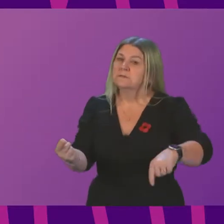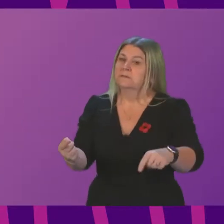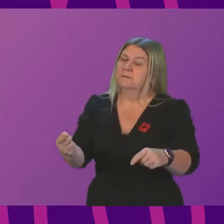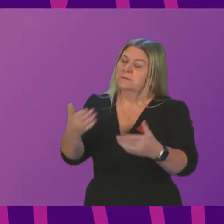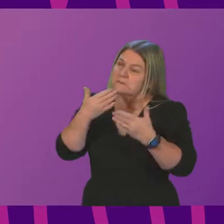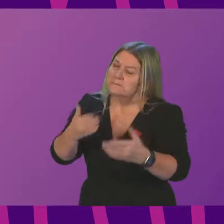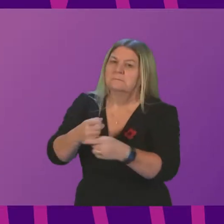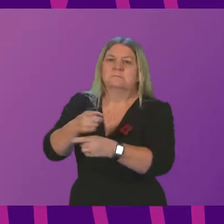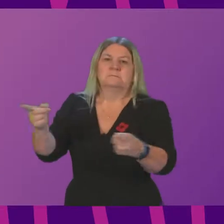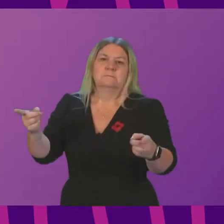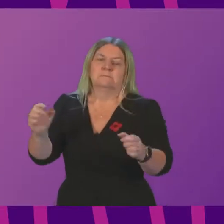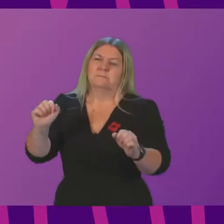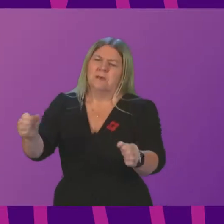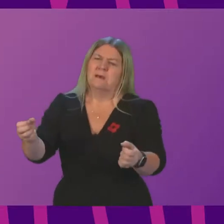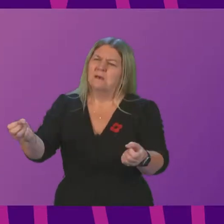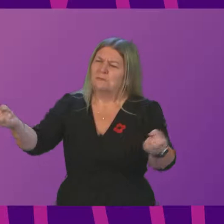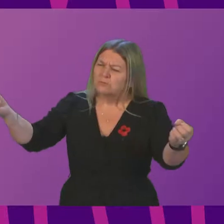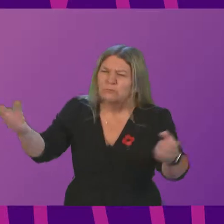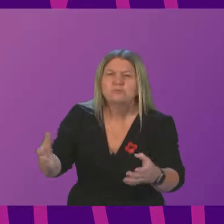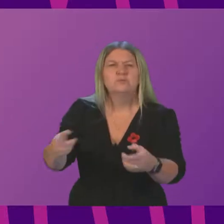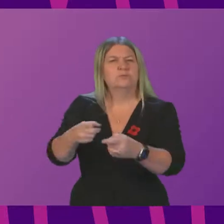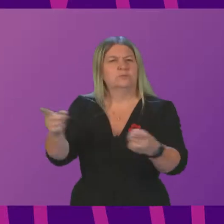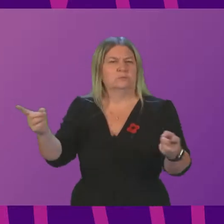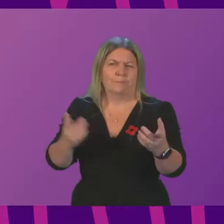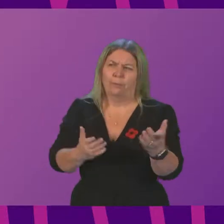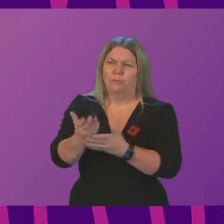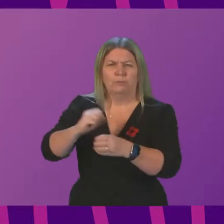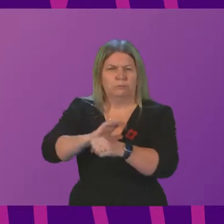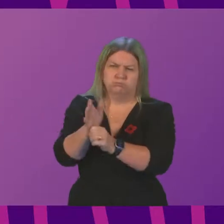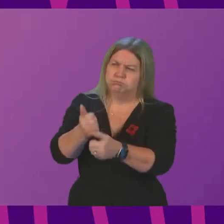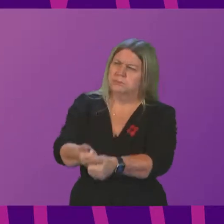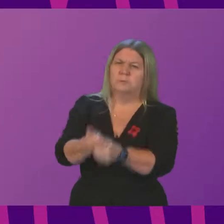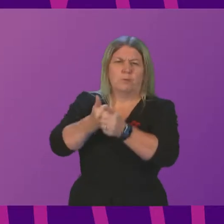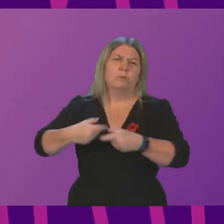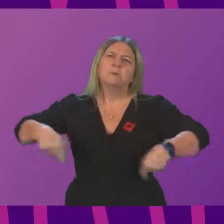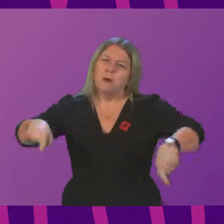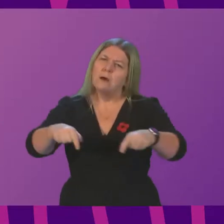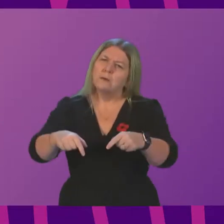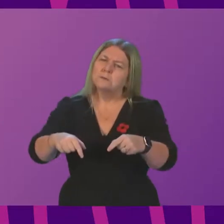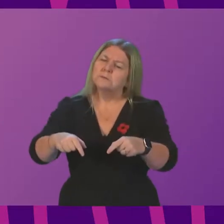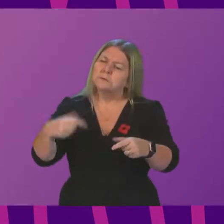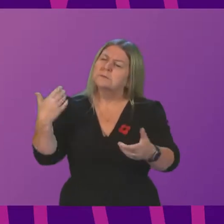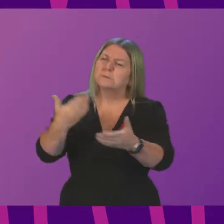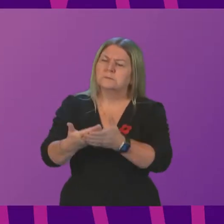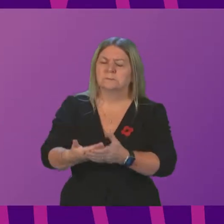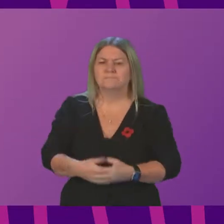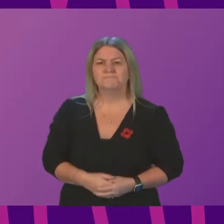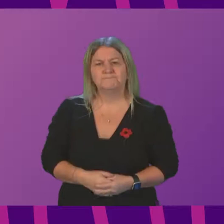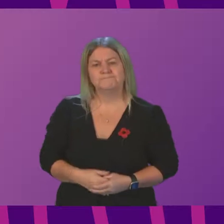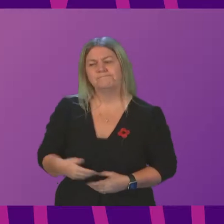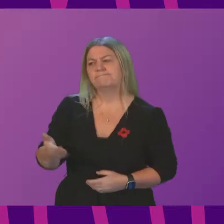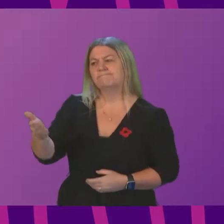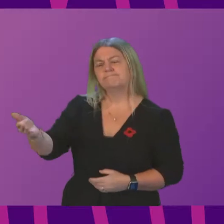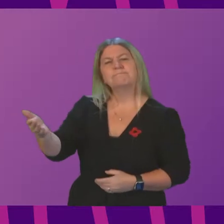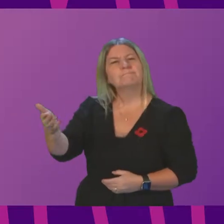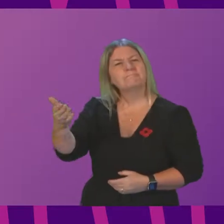our armed forces for all their incredible contributions throughout this COVID pandemic. I want to go back to the issue of the National